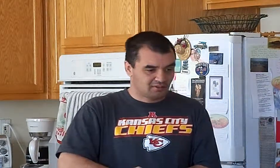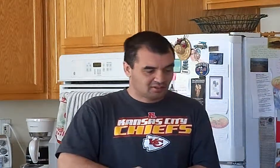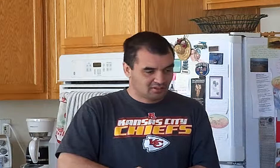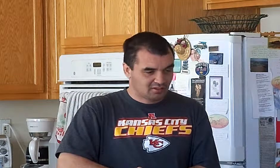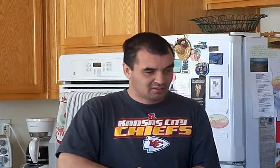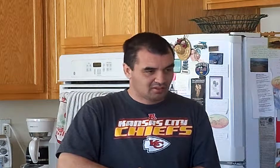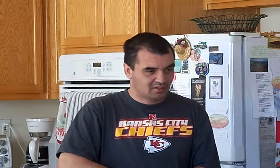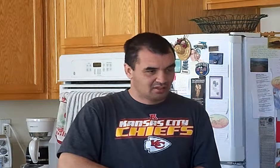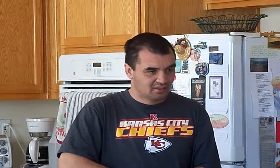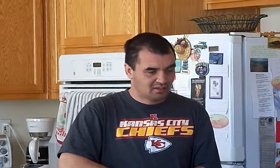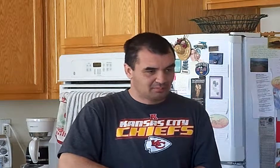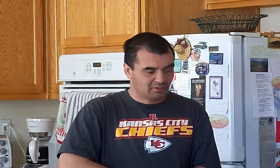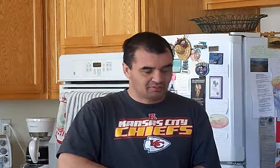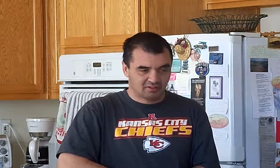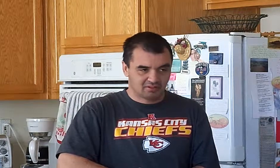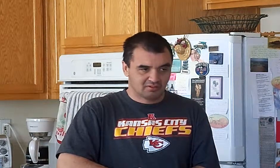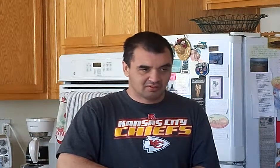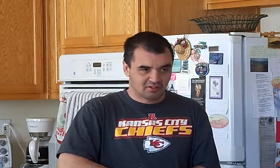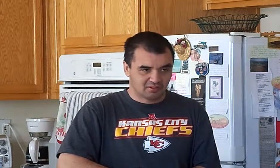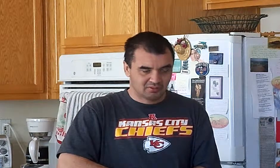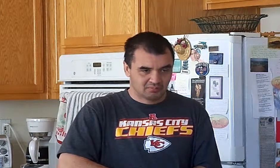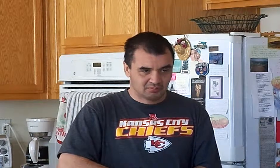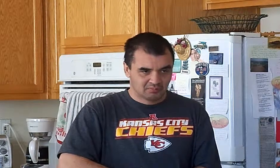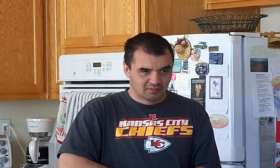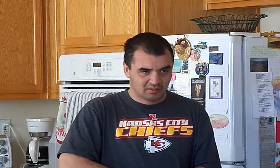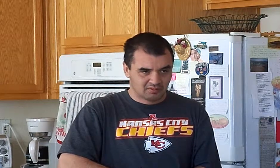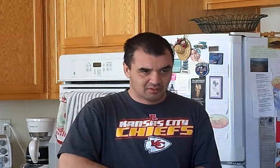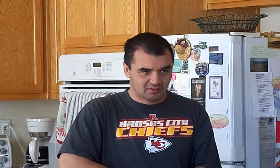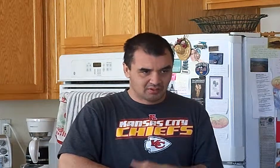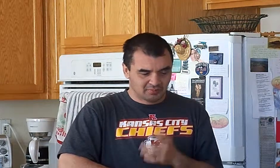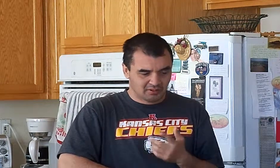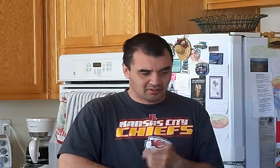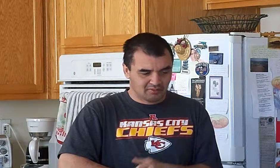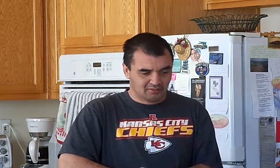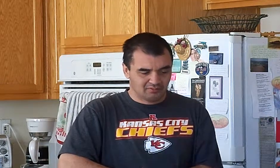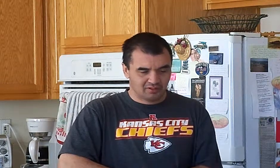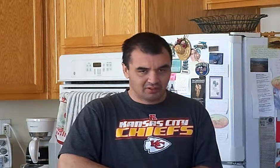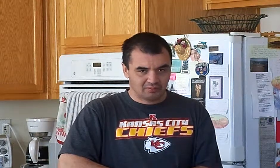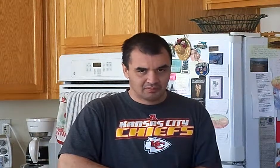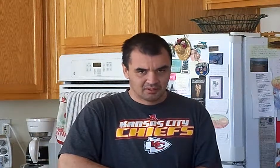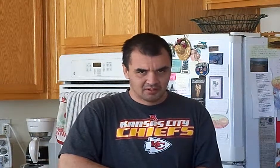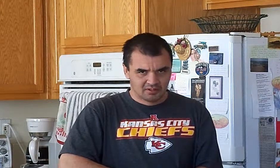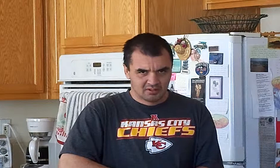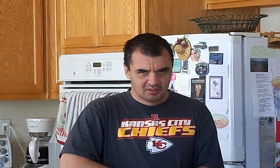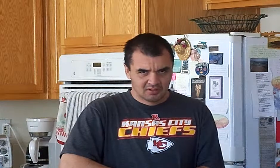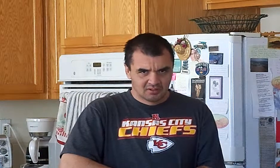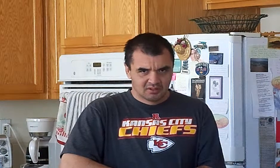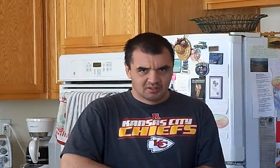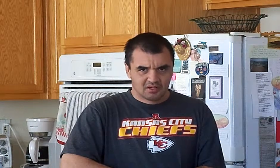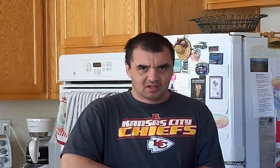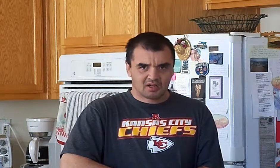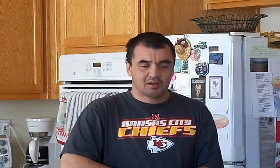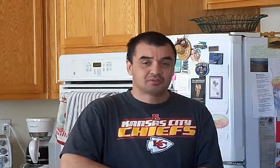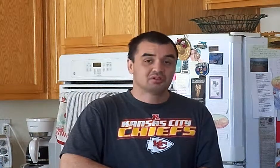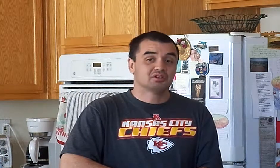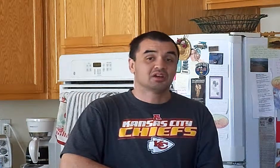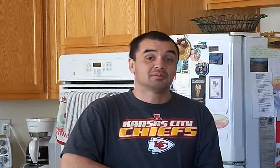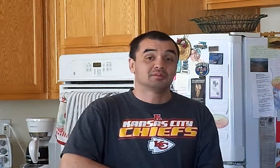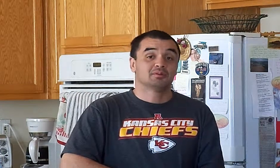briefly here in a video, in about an eight-minute video, I'm sure a lot of people